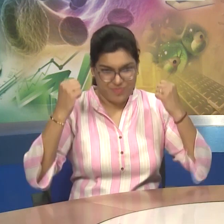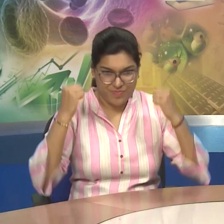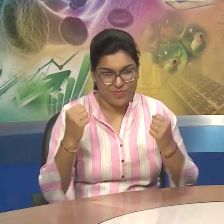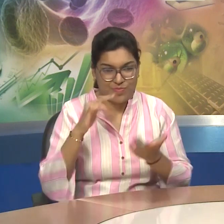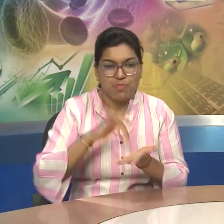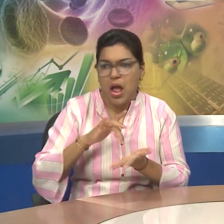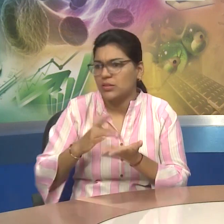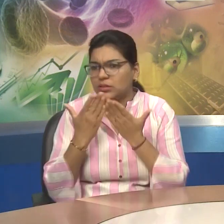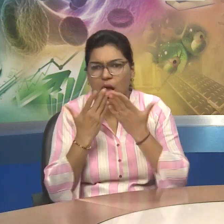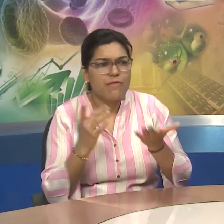Place